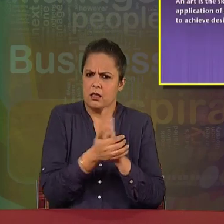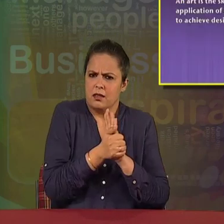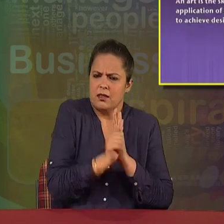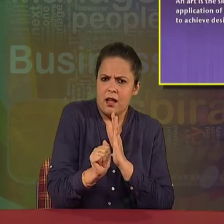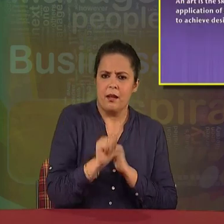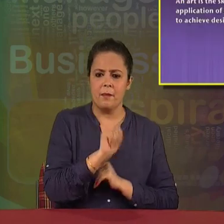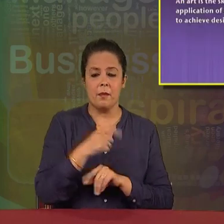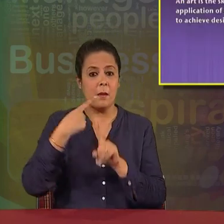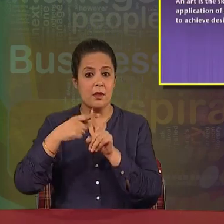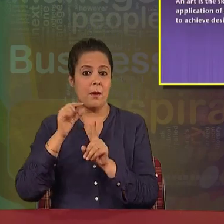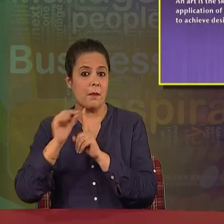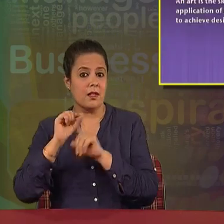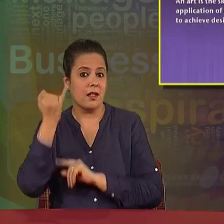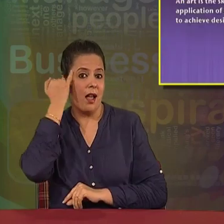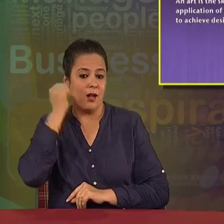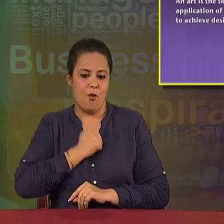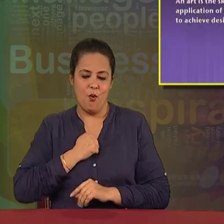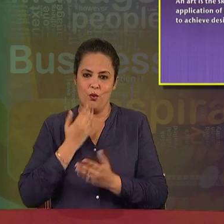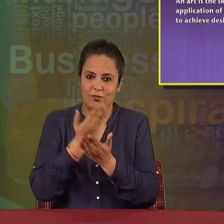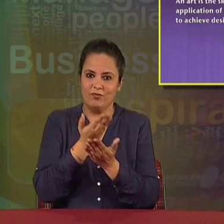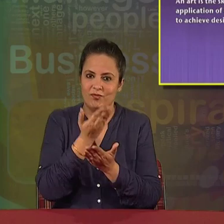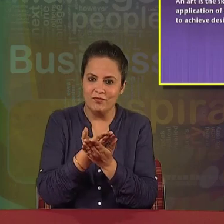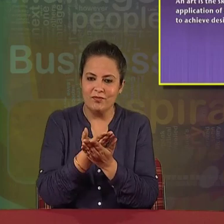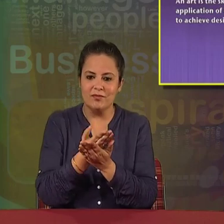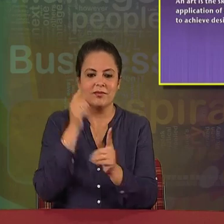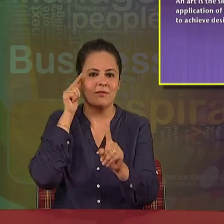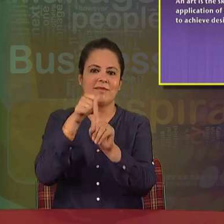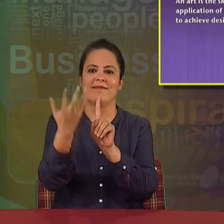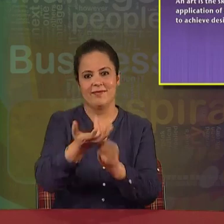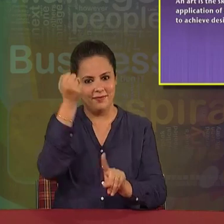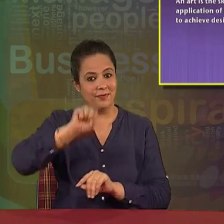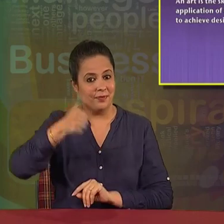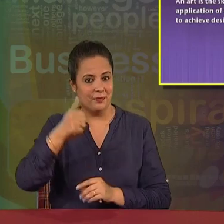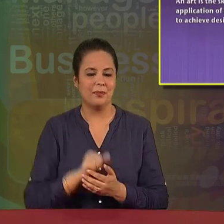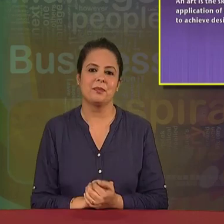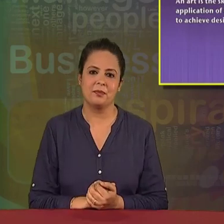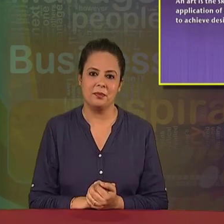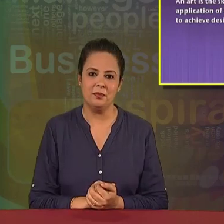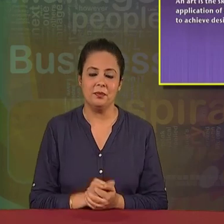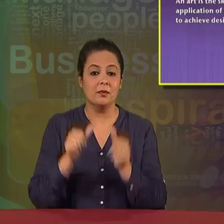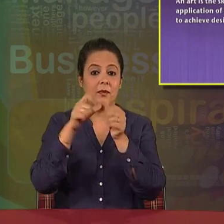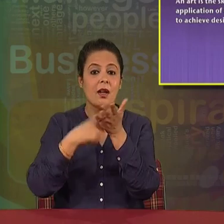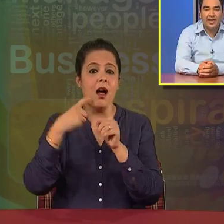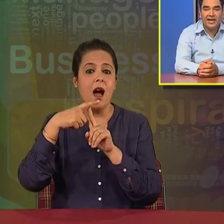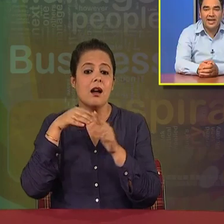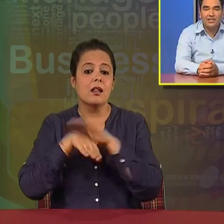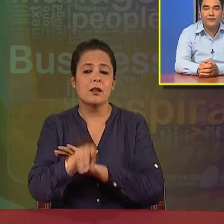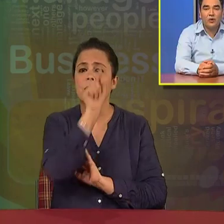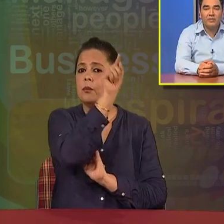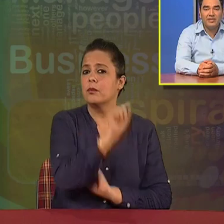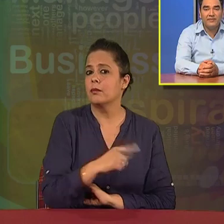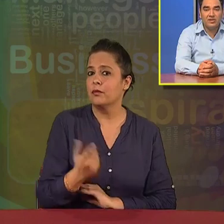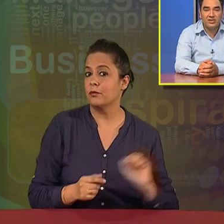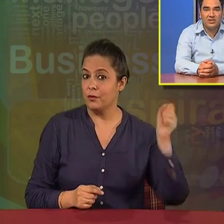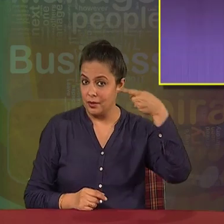skillful and personal application of existing knowledge to achieve desired results. It has the